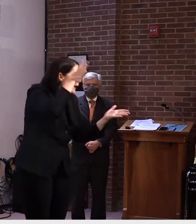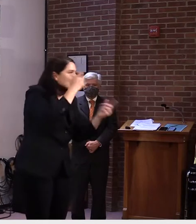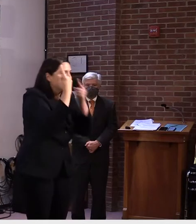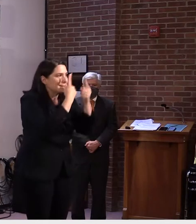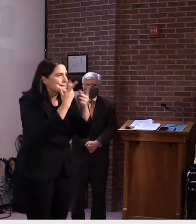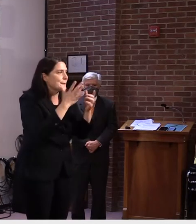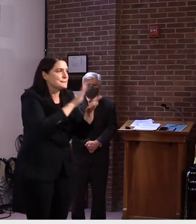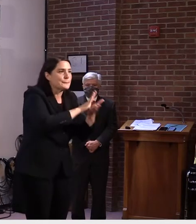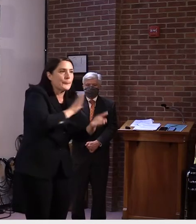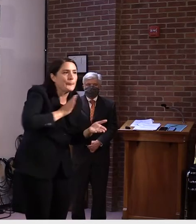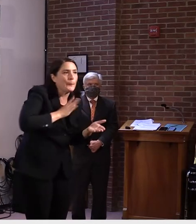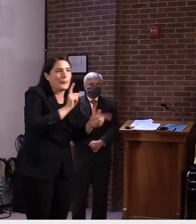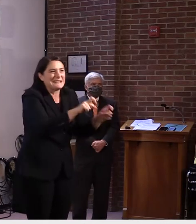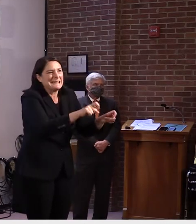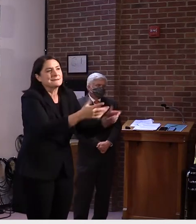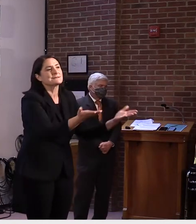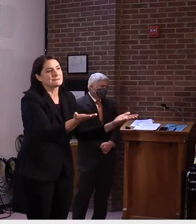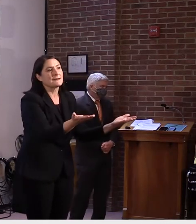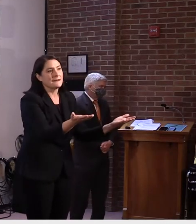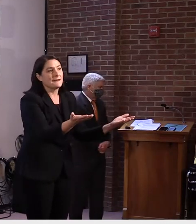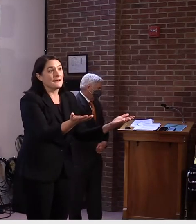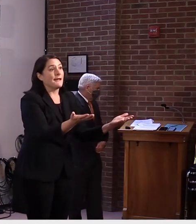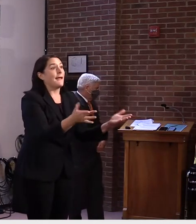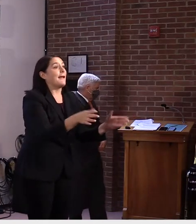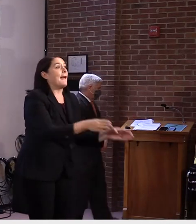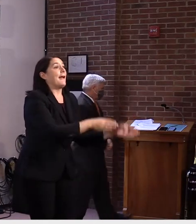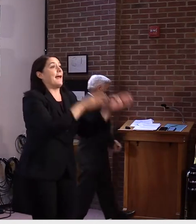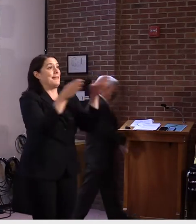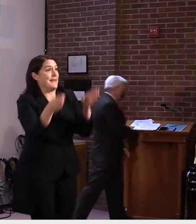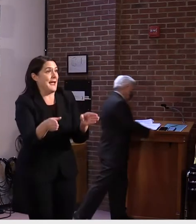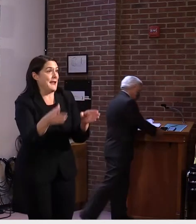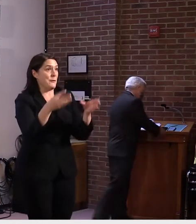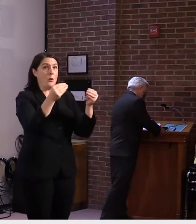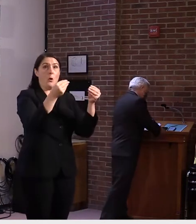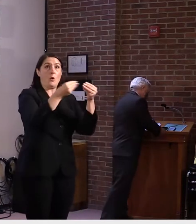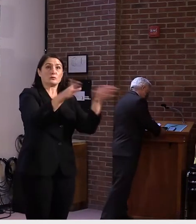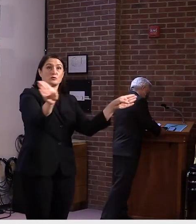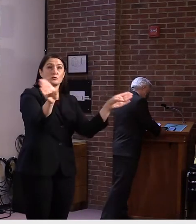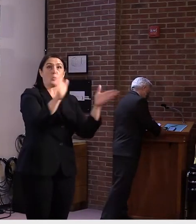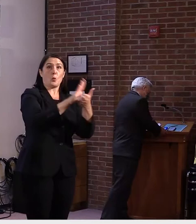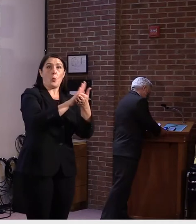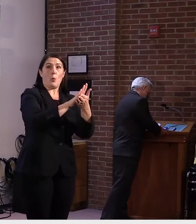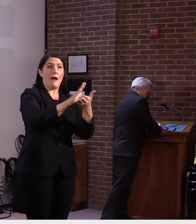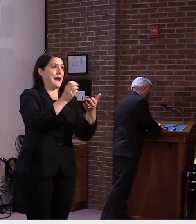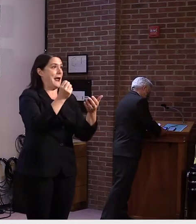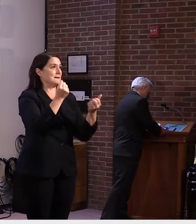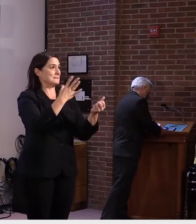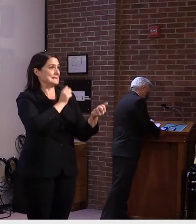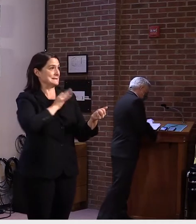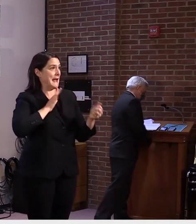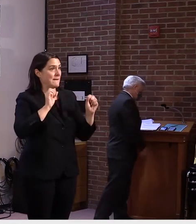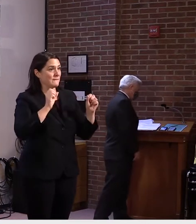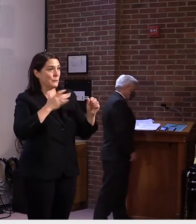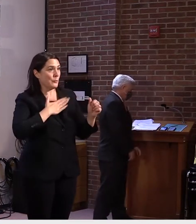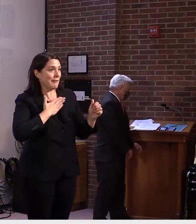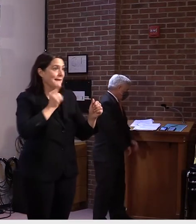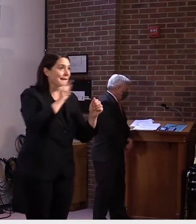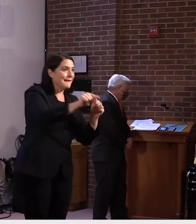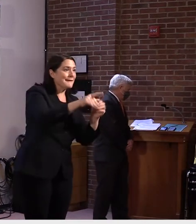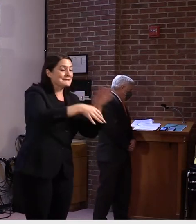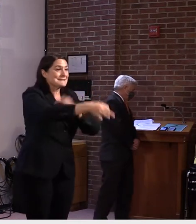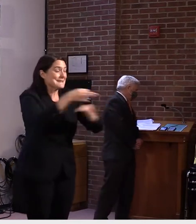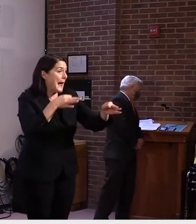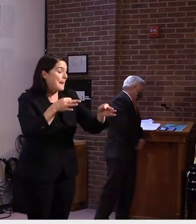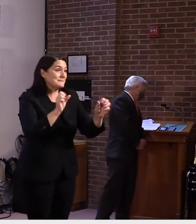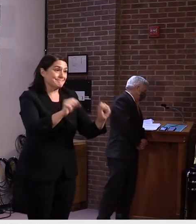down to these very real issues of how to staff, uh, facilities. And, uh, to your point, um, we, as a requirement in our guidance that